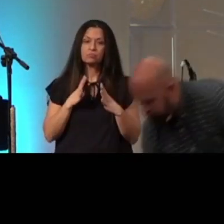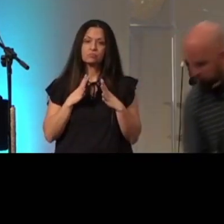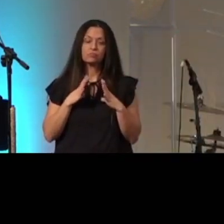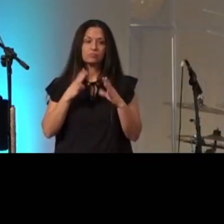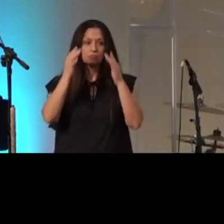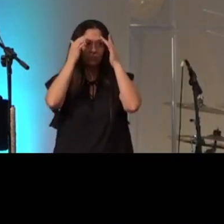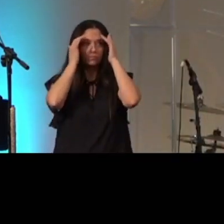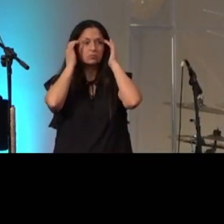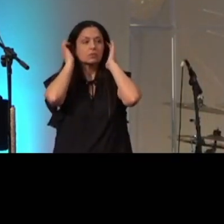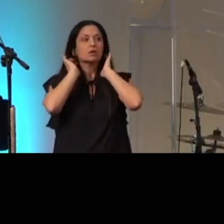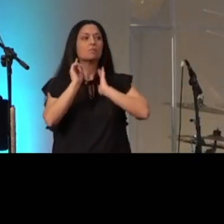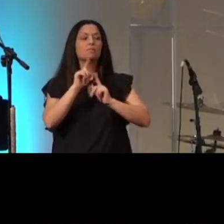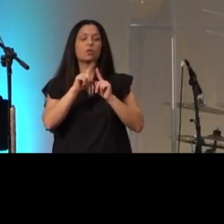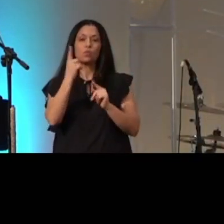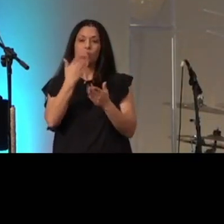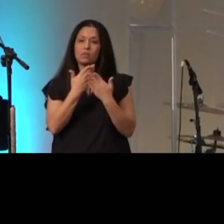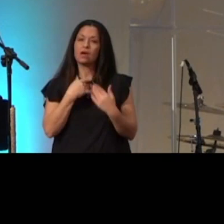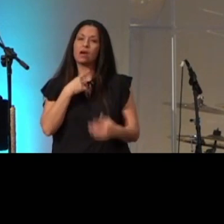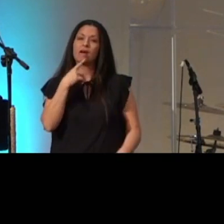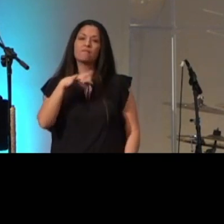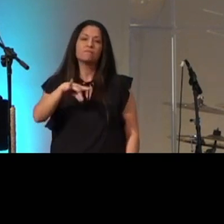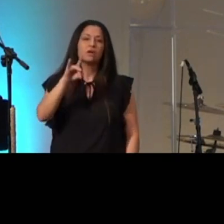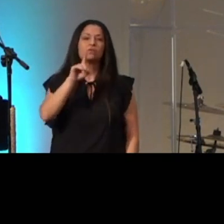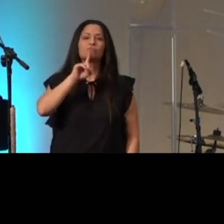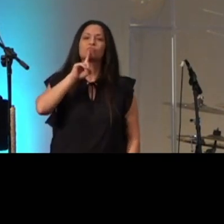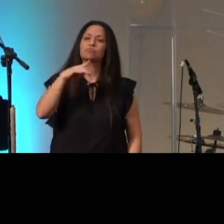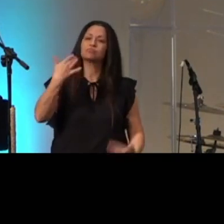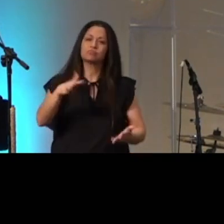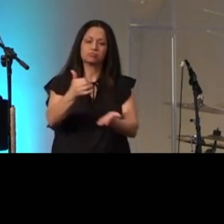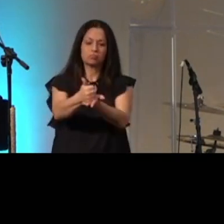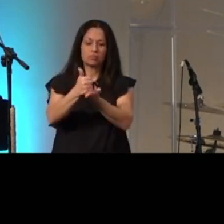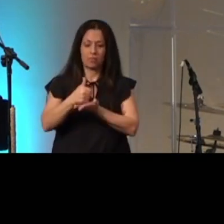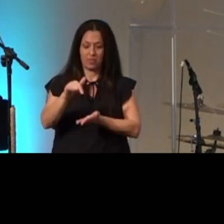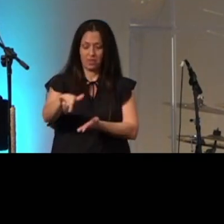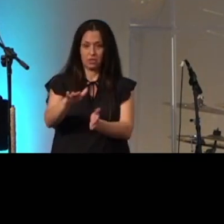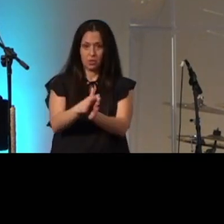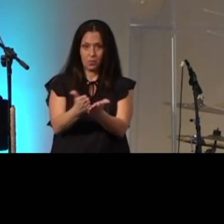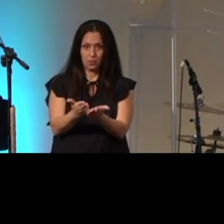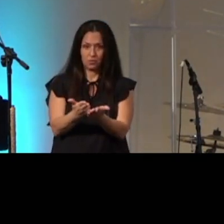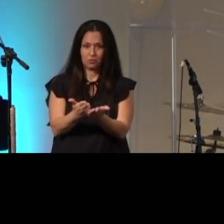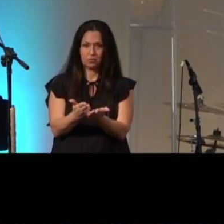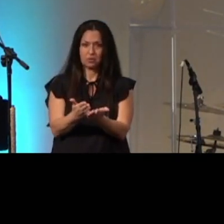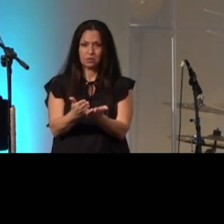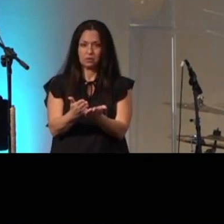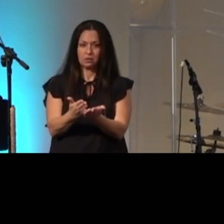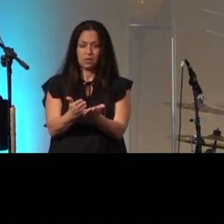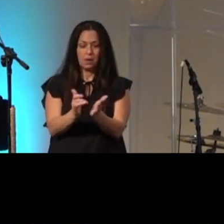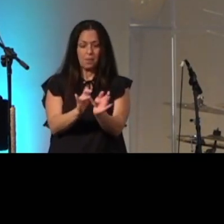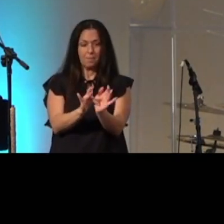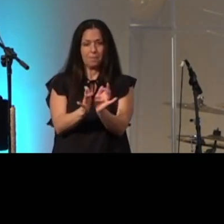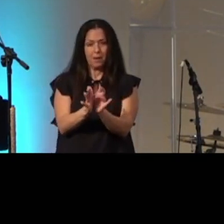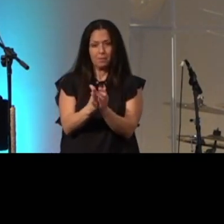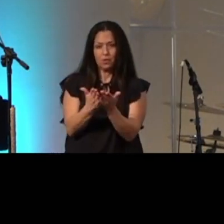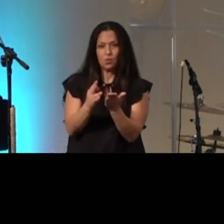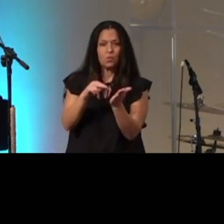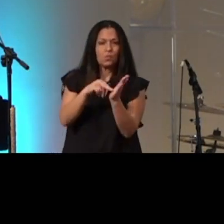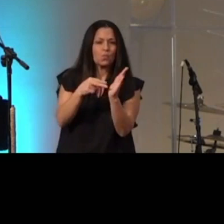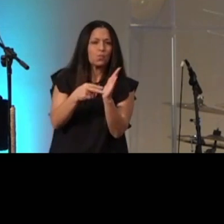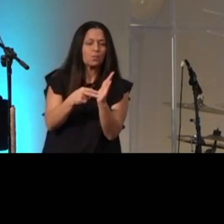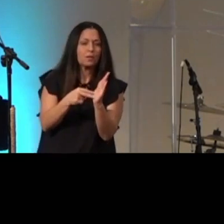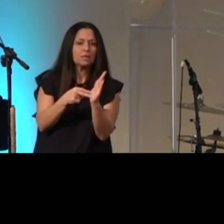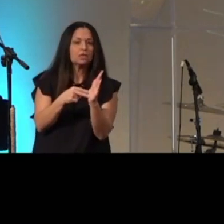things that I found incredibly helpful from that book is a practical biblical means of what it looks like to repent